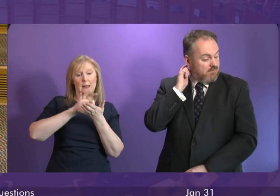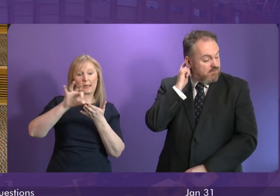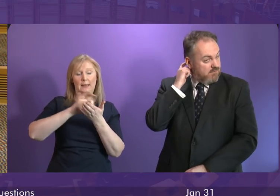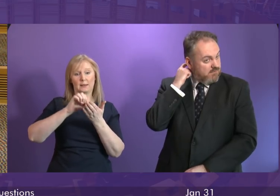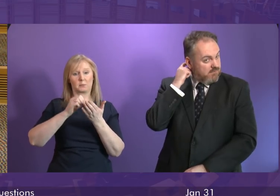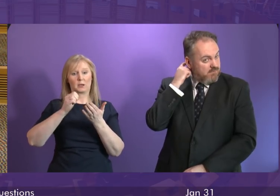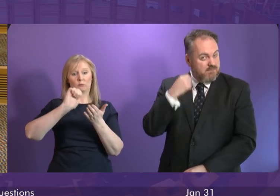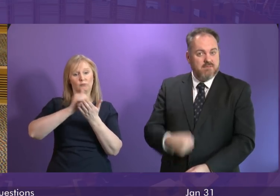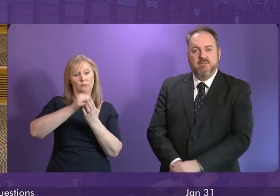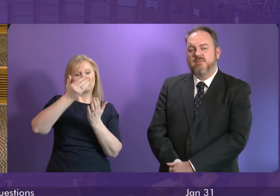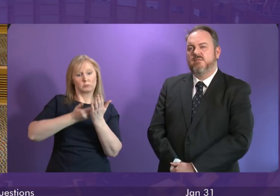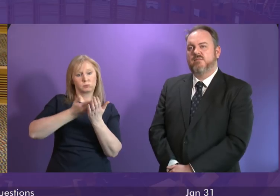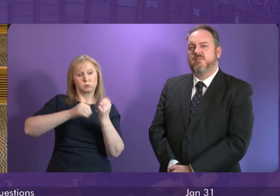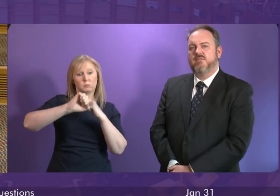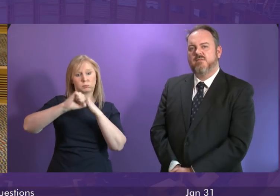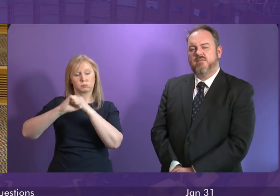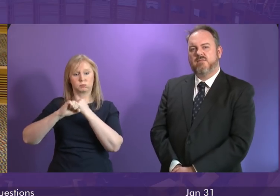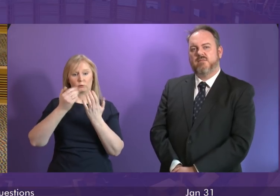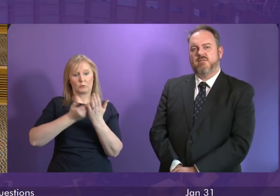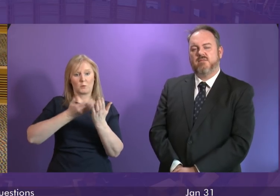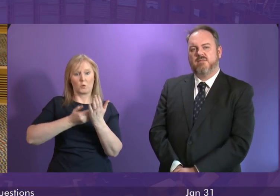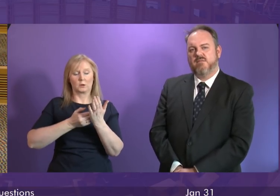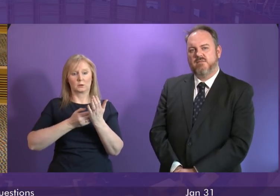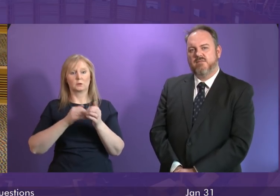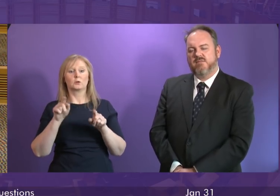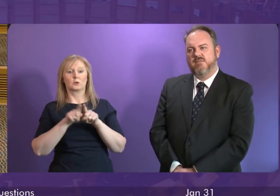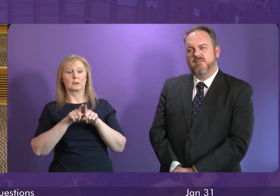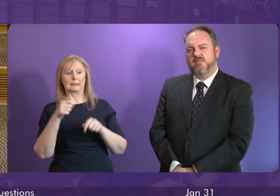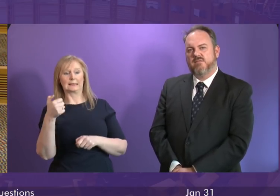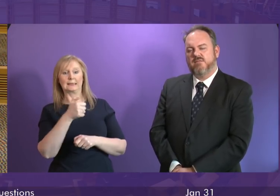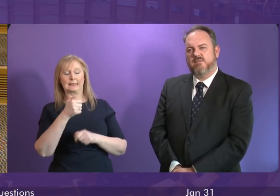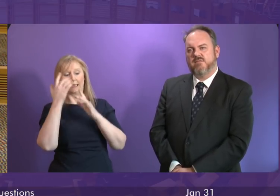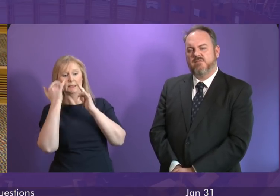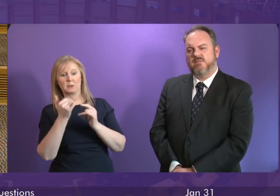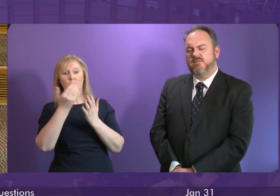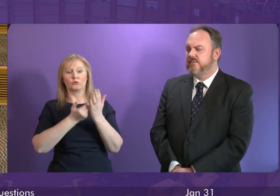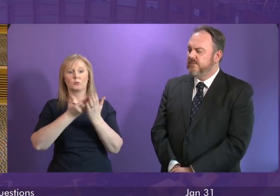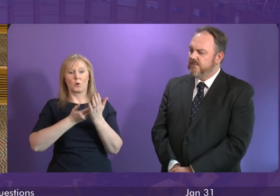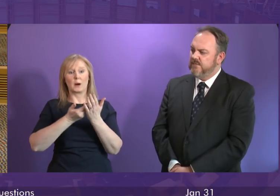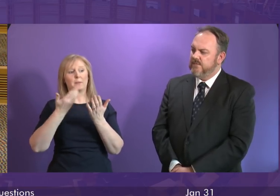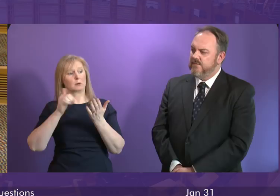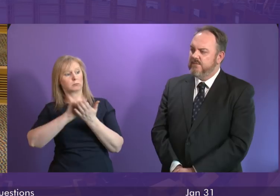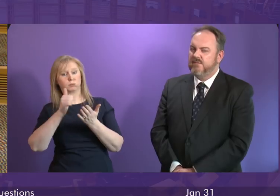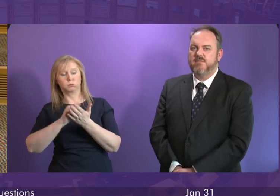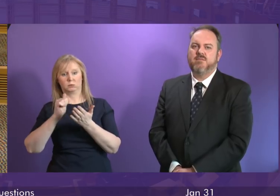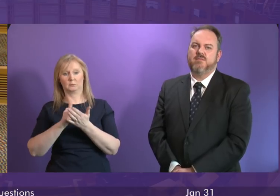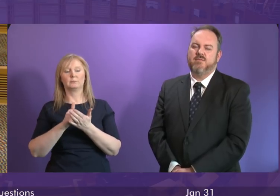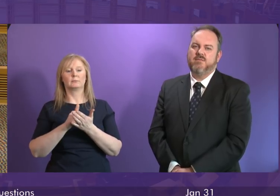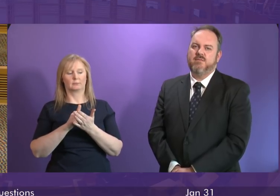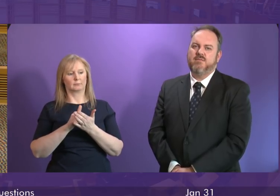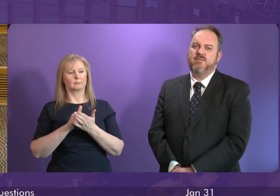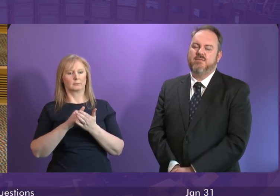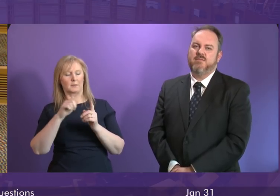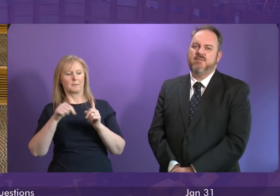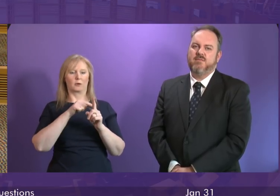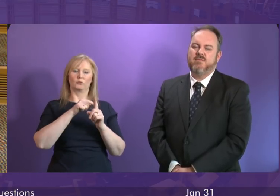published. And in the last financial year, 16 inspection reports have been published. I'll go back to a point I made a moment